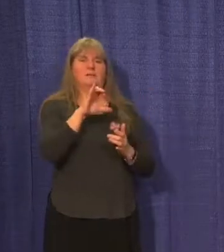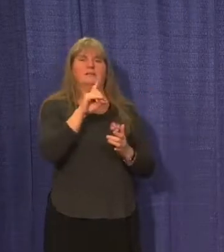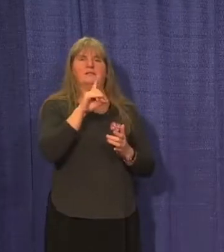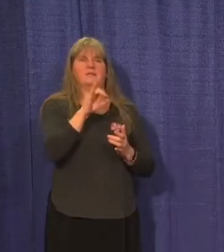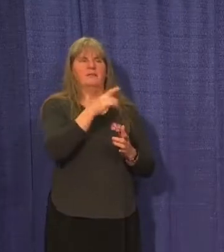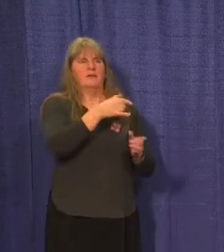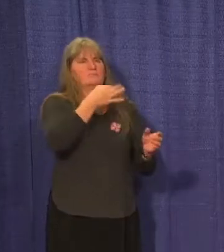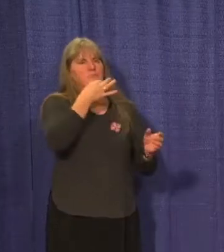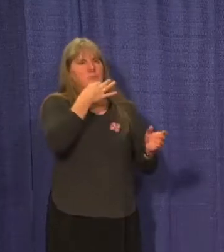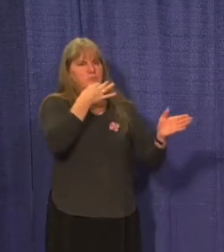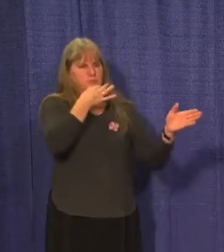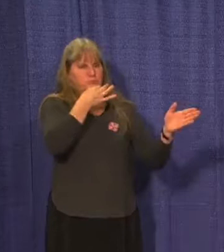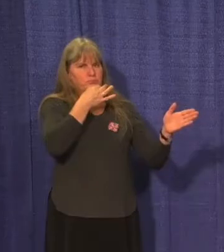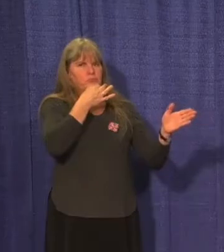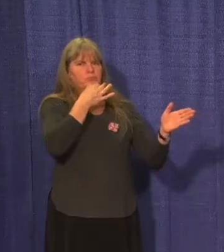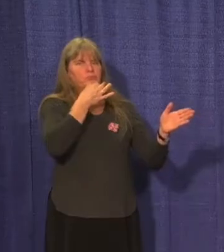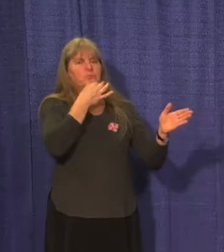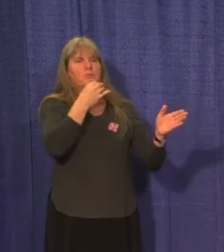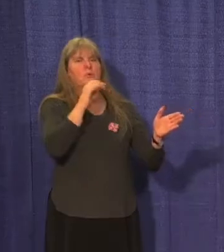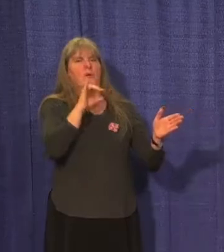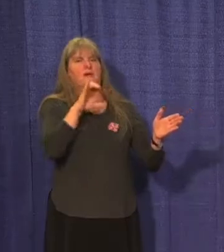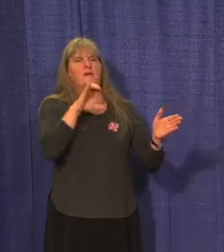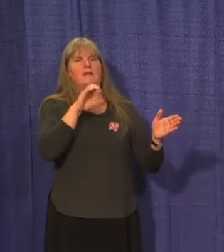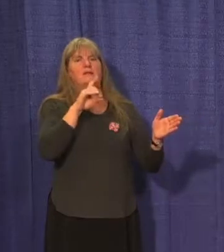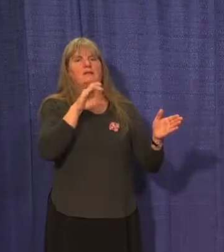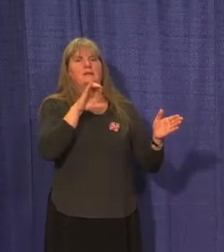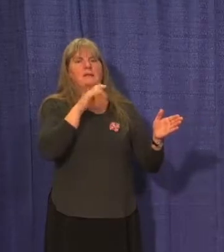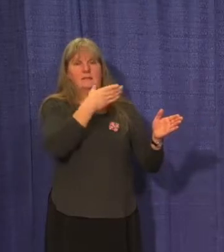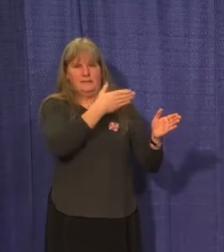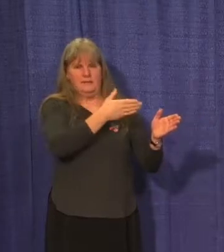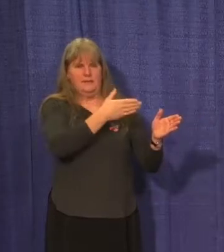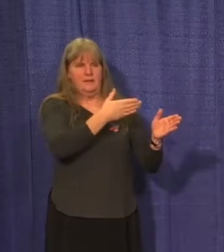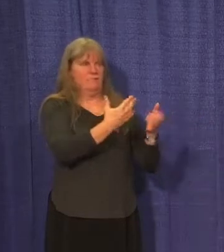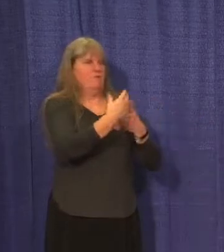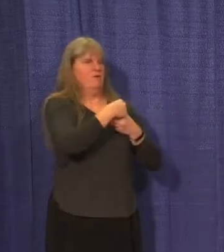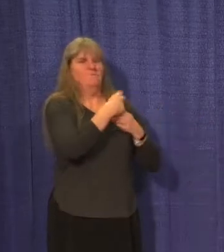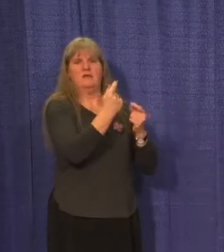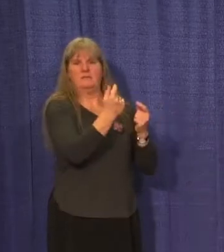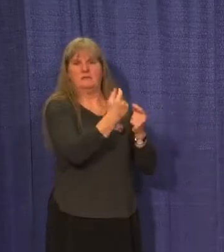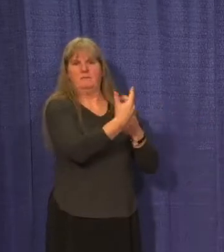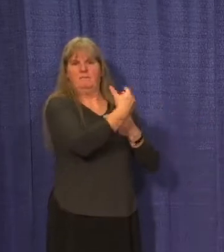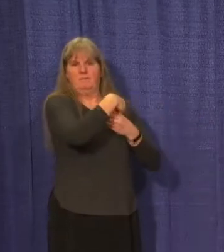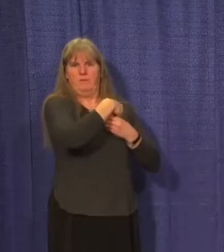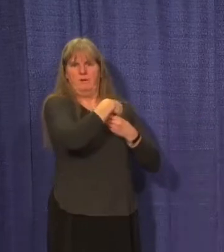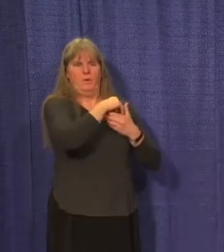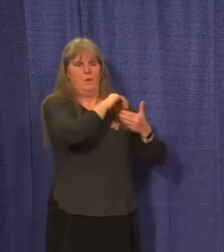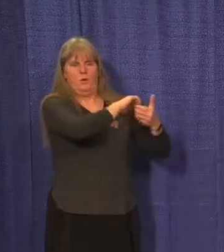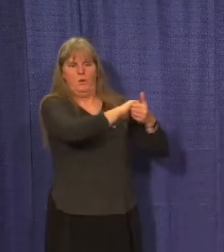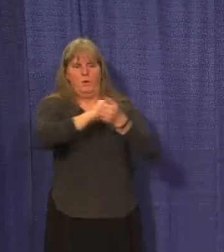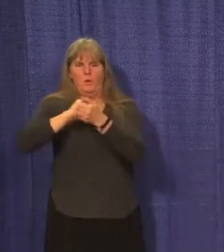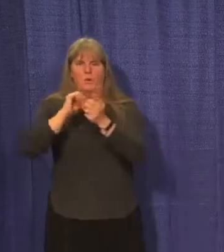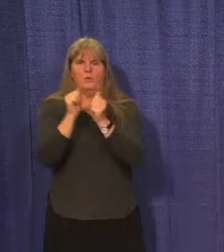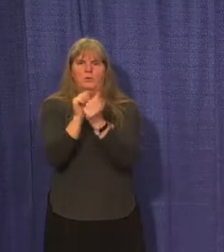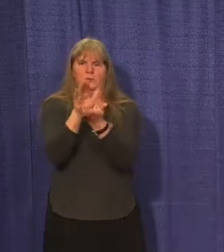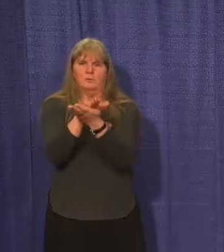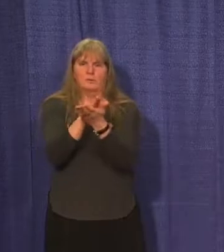experts become involved from the very beginning and then working together with the school